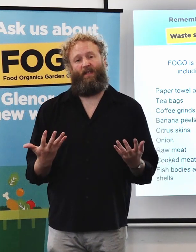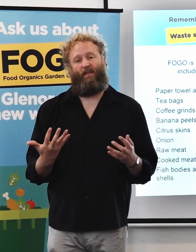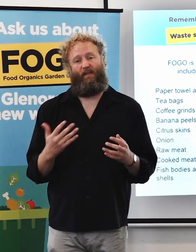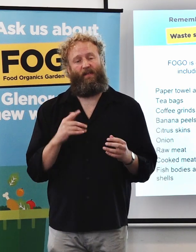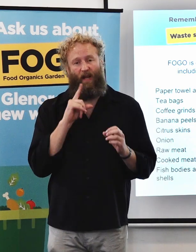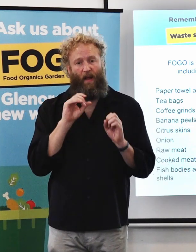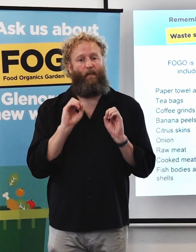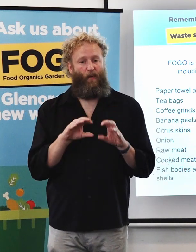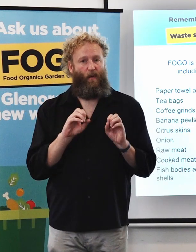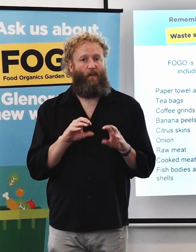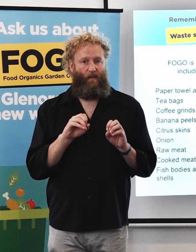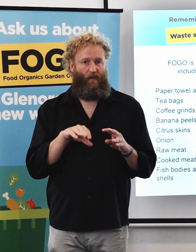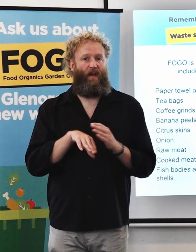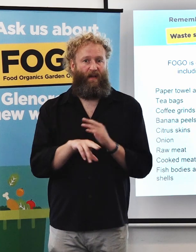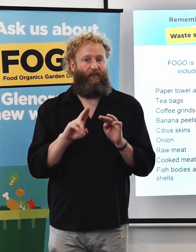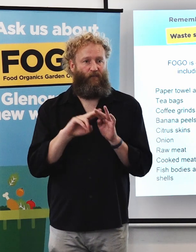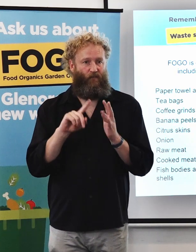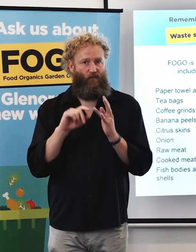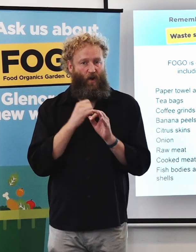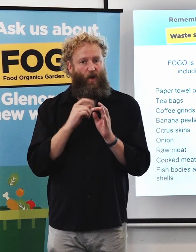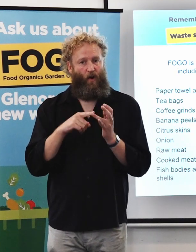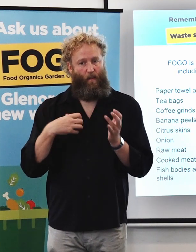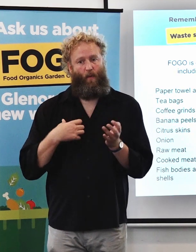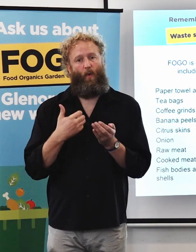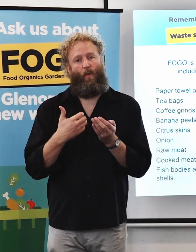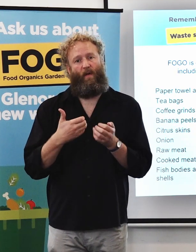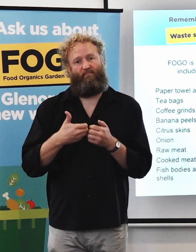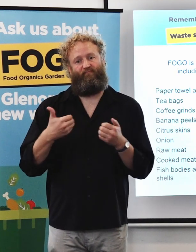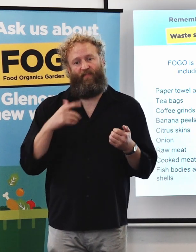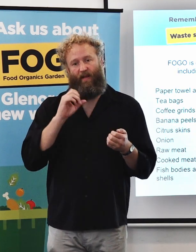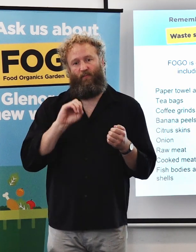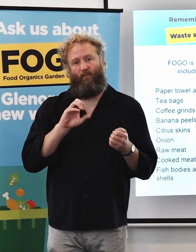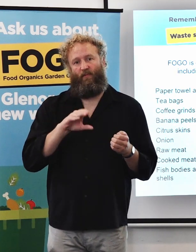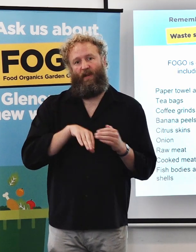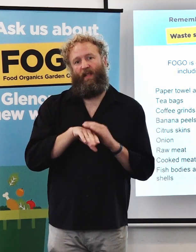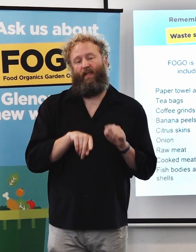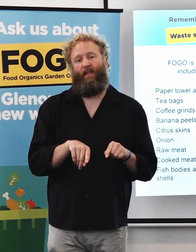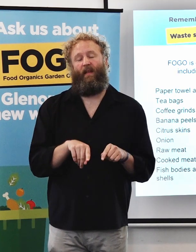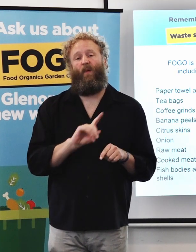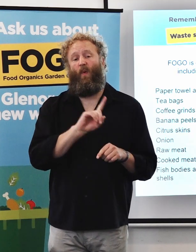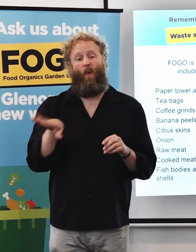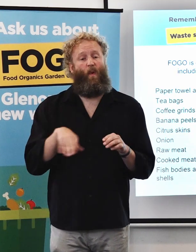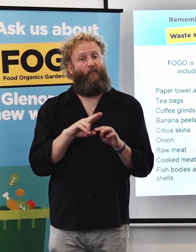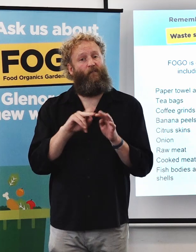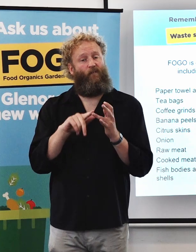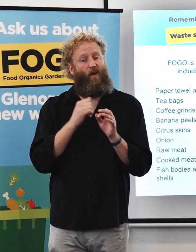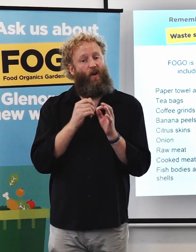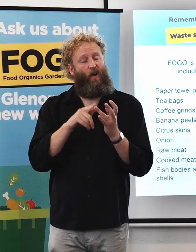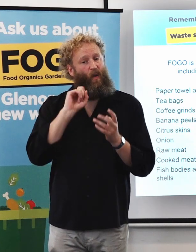can go into your FOGO bin. The FOGO material will be collected and taken to a compost facility.